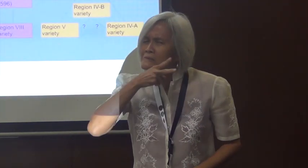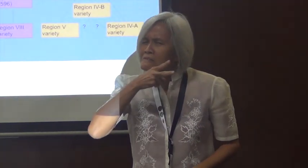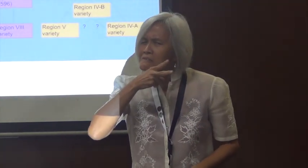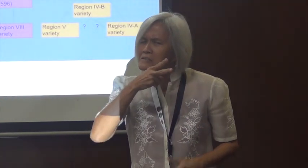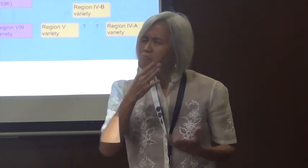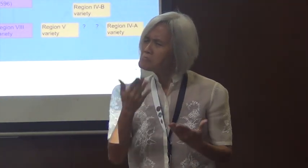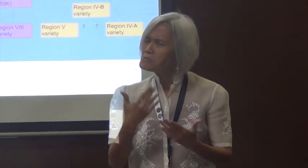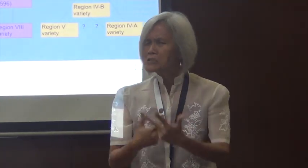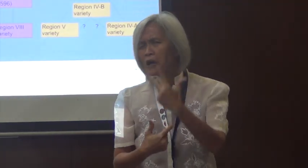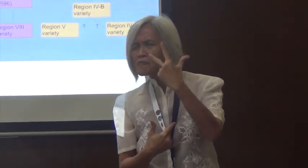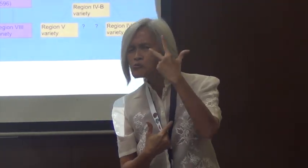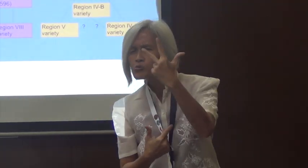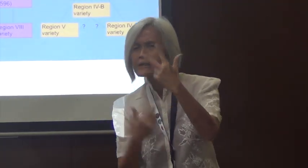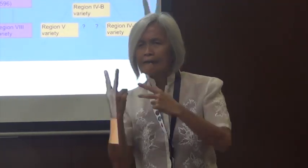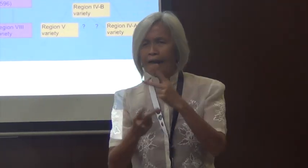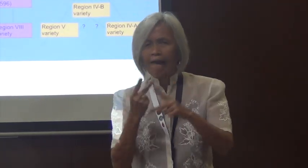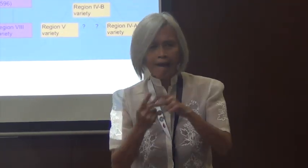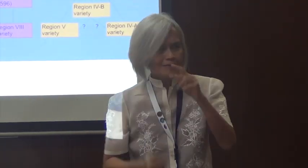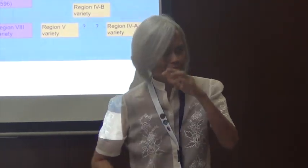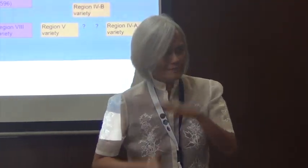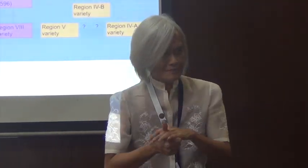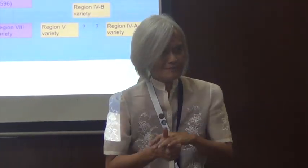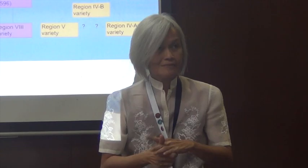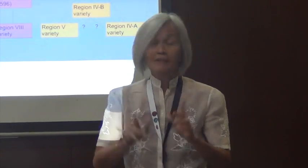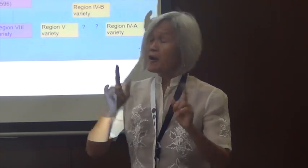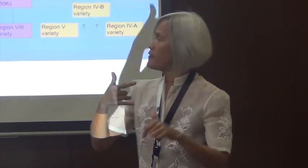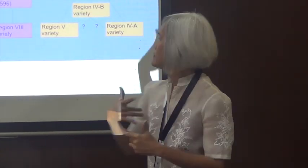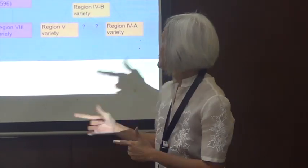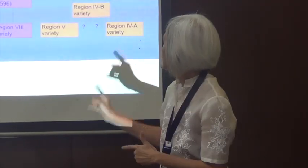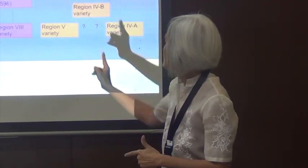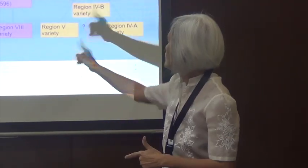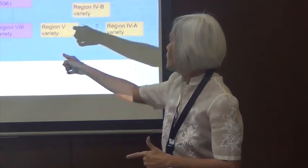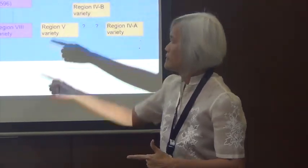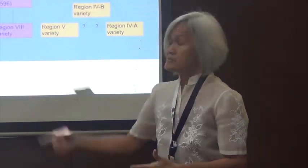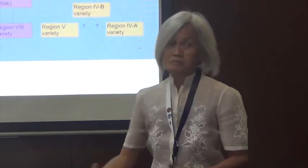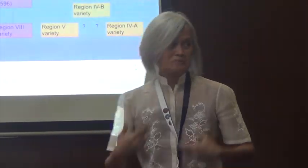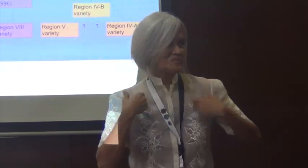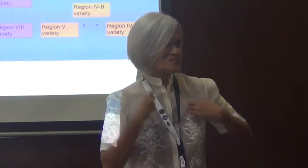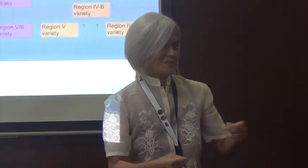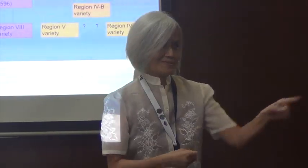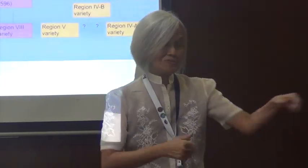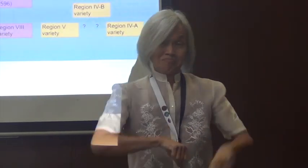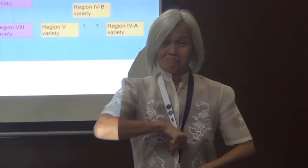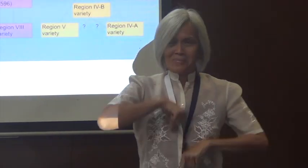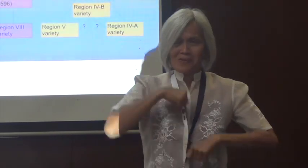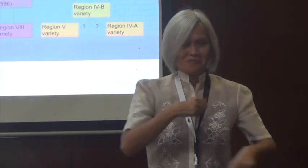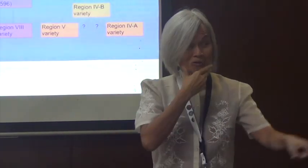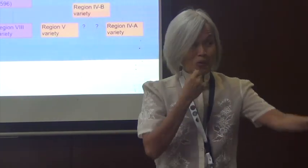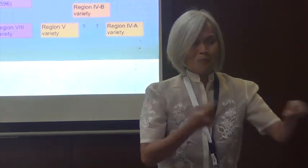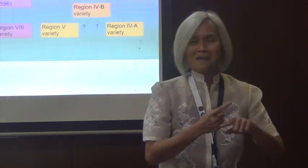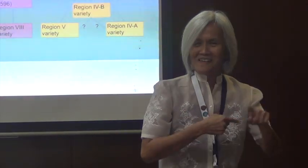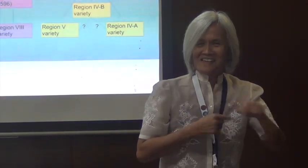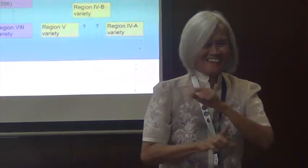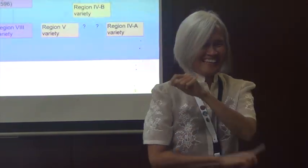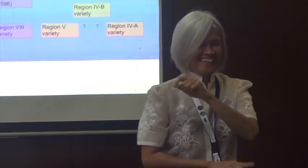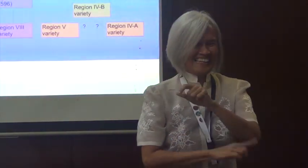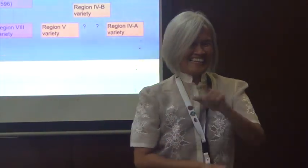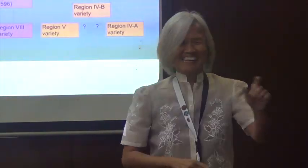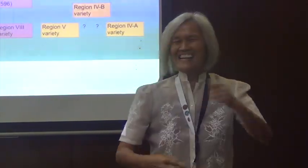related to? We suspected that there were like, there were like three developments. And I think Romel was very